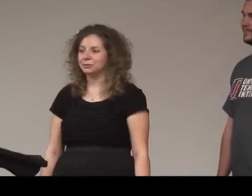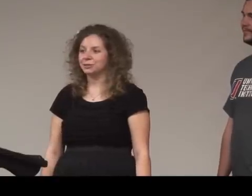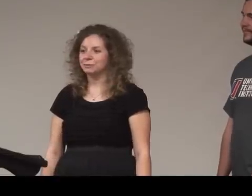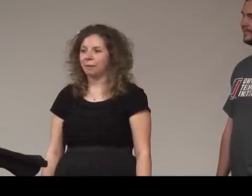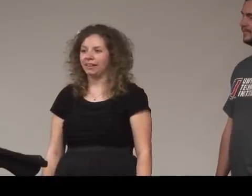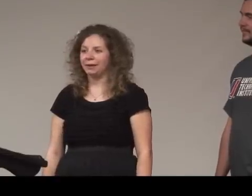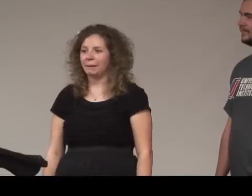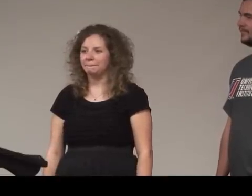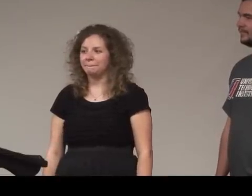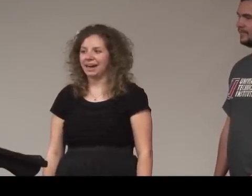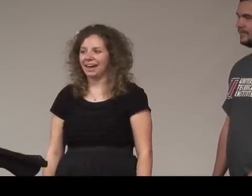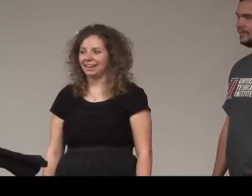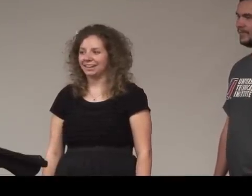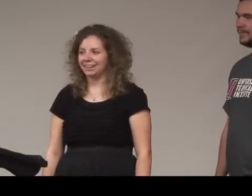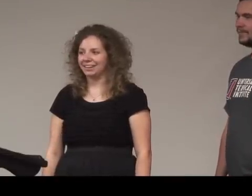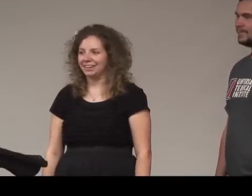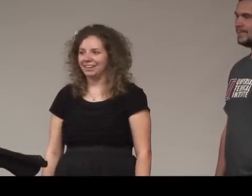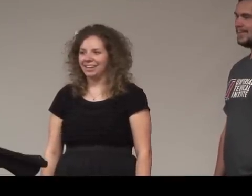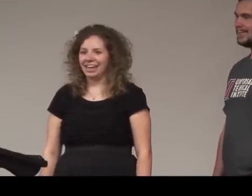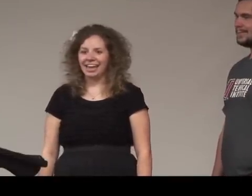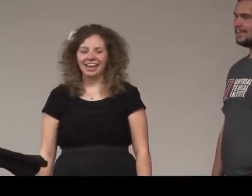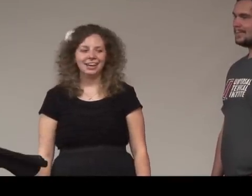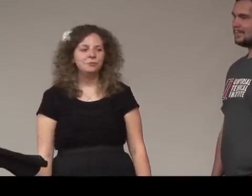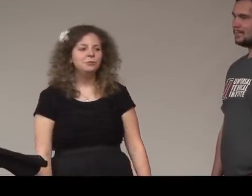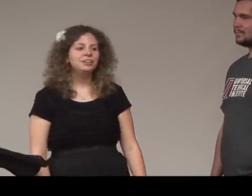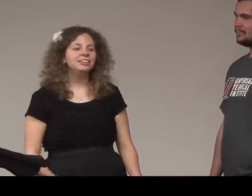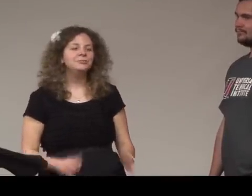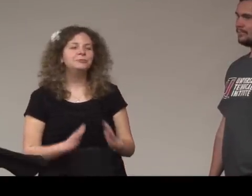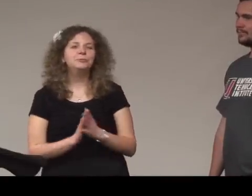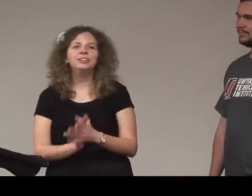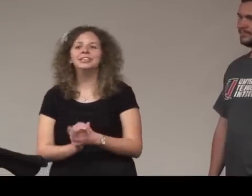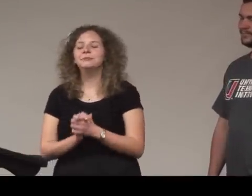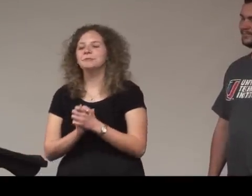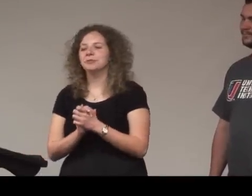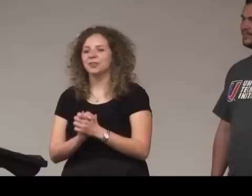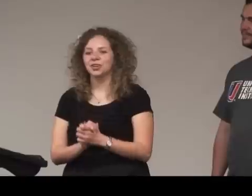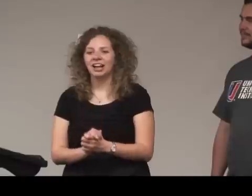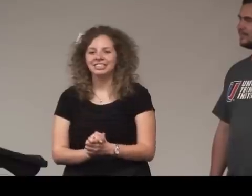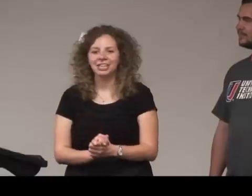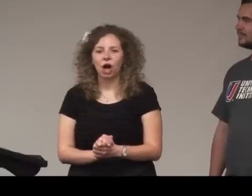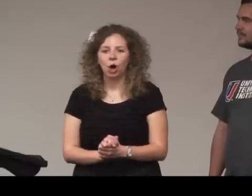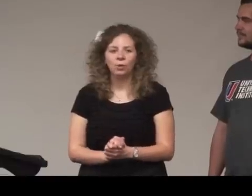able to spell it back and i really really would prefer not to go